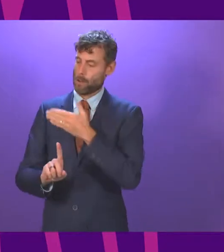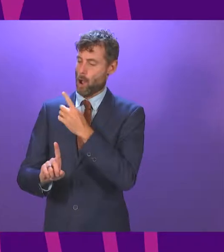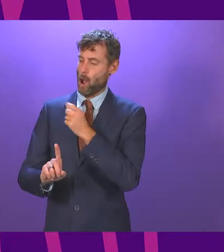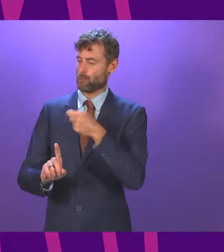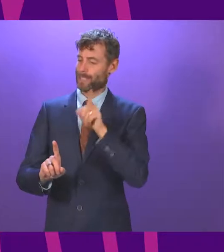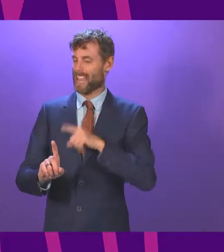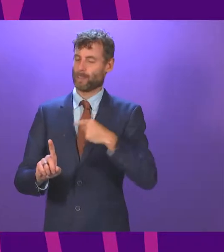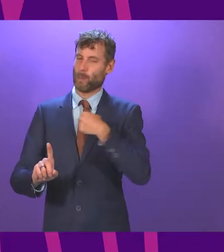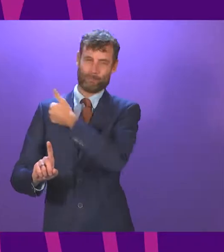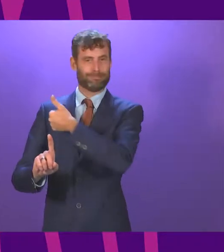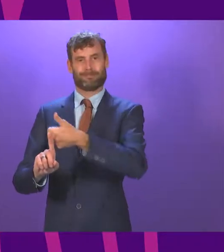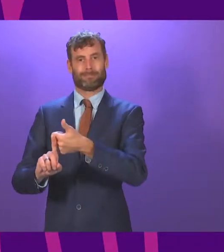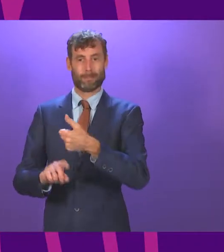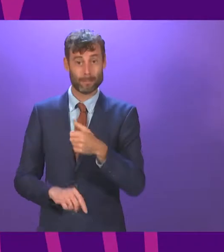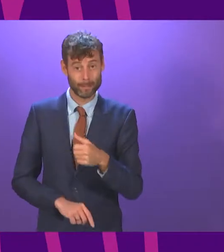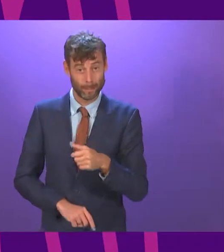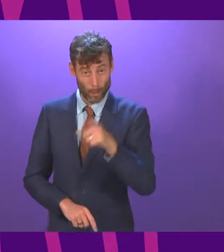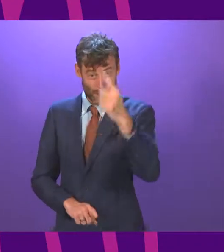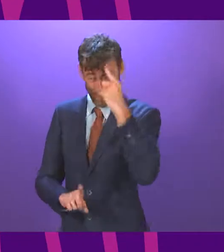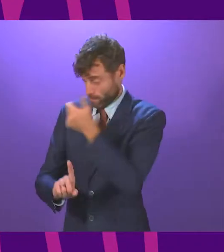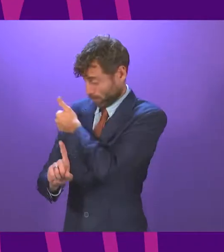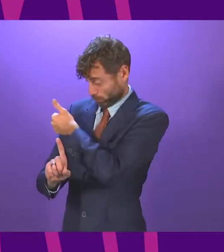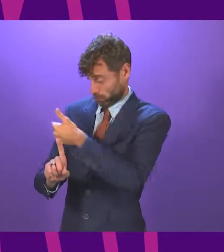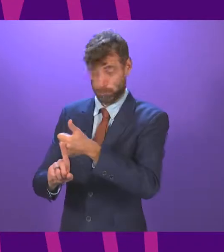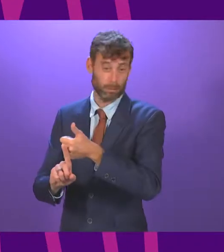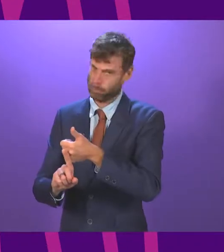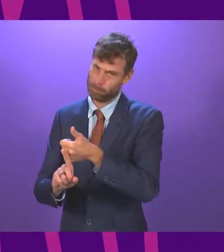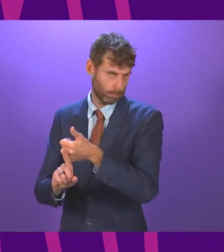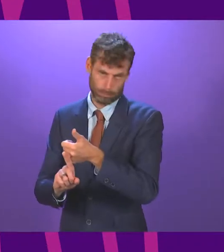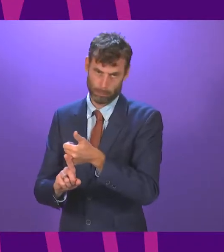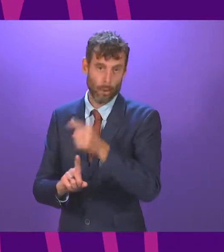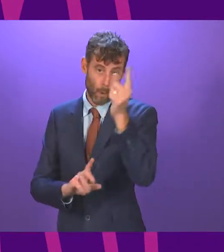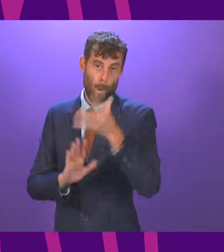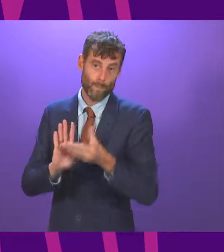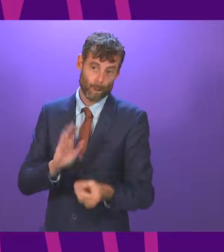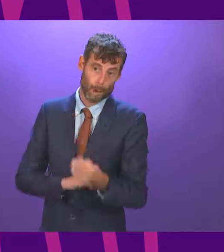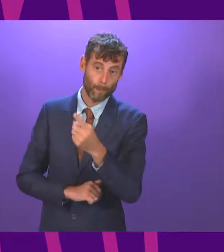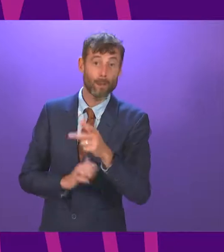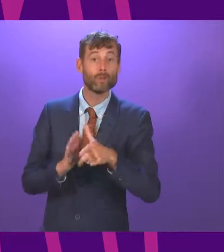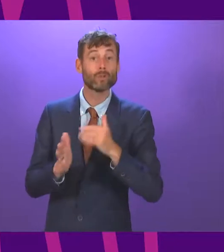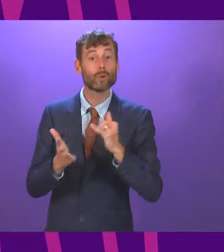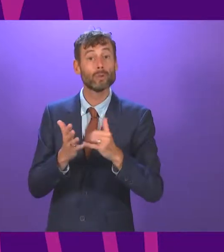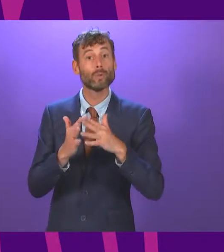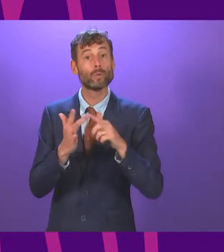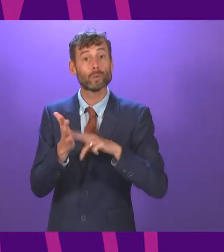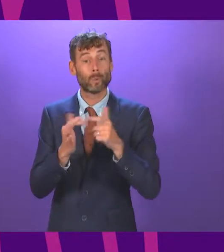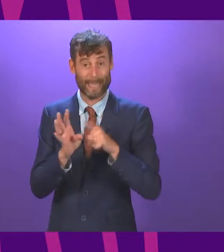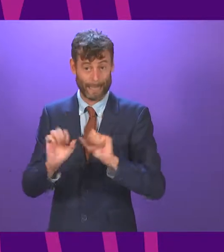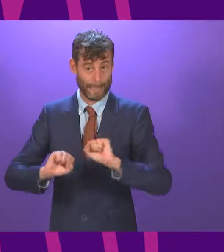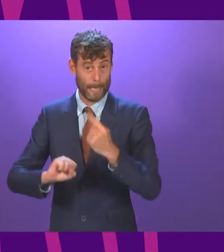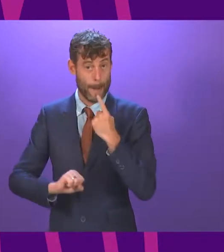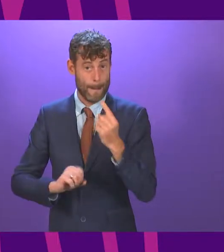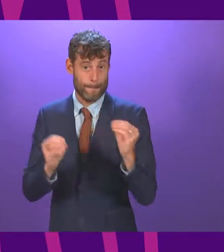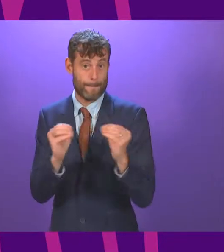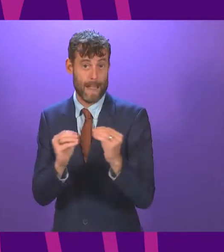isn't great, in fact far from it. So let's look at the areas that John Swinney didn't mention. Apart from an intervention